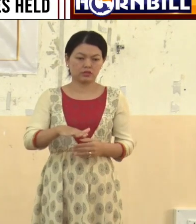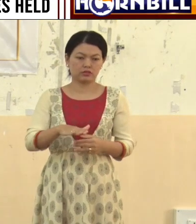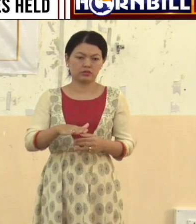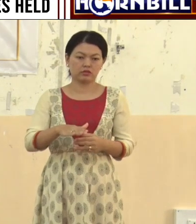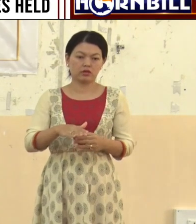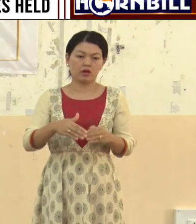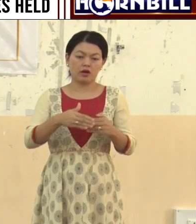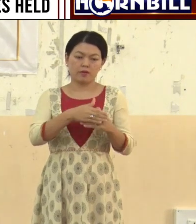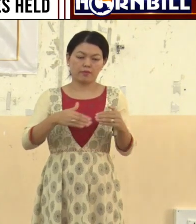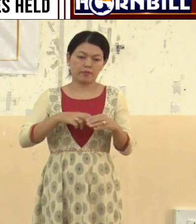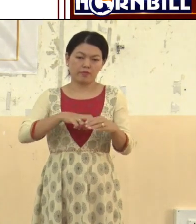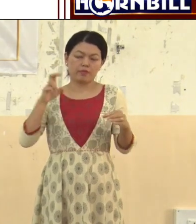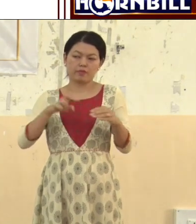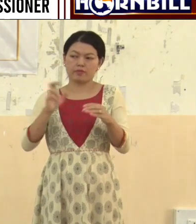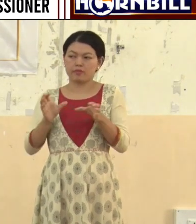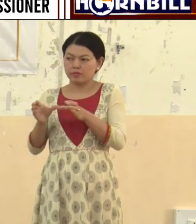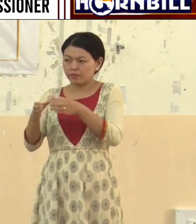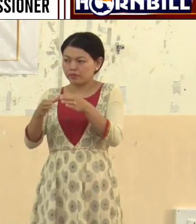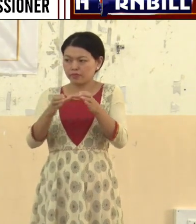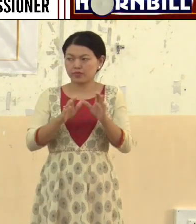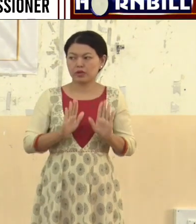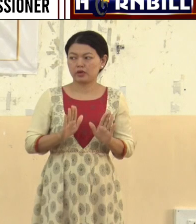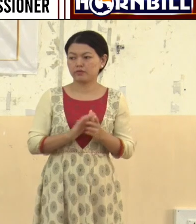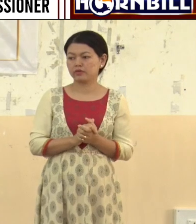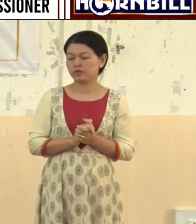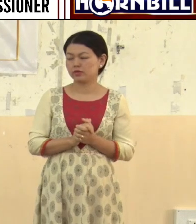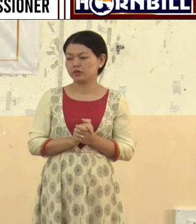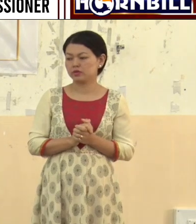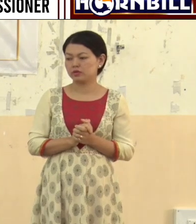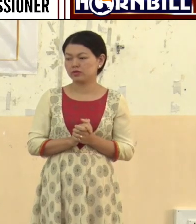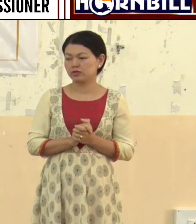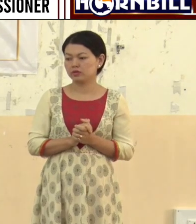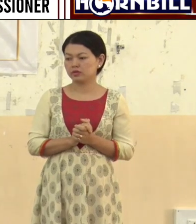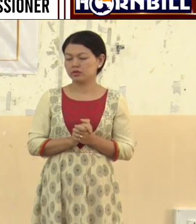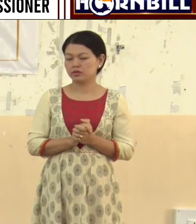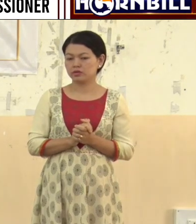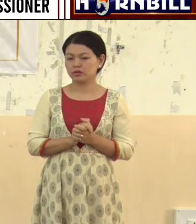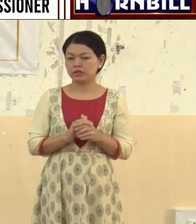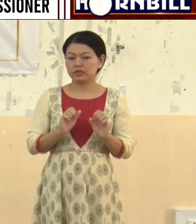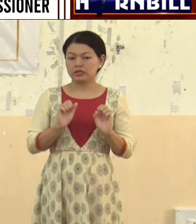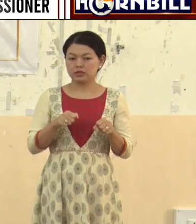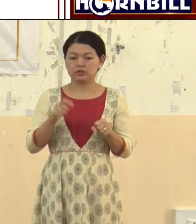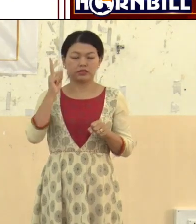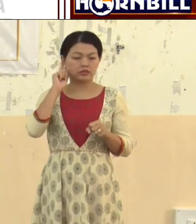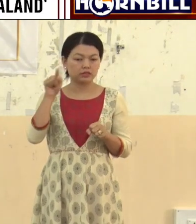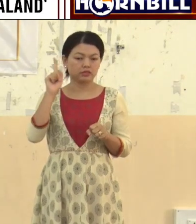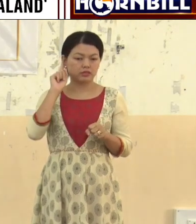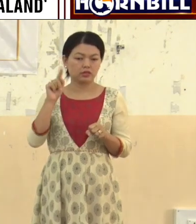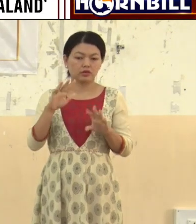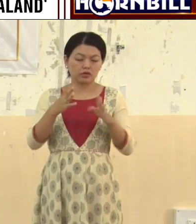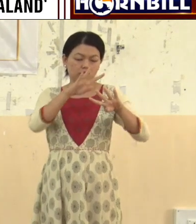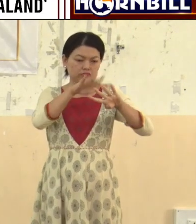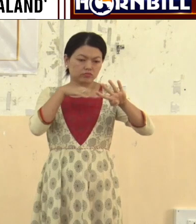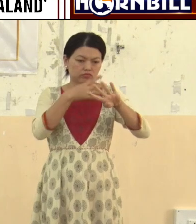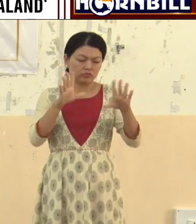and excluded groups. Although there is a severe lack of data, not